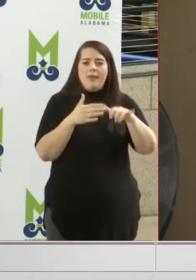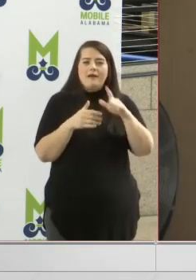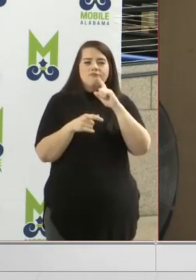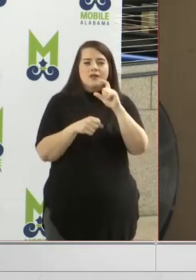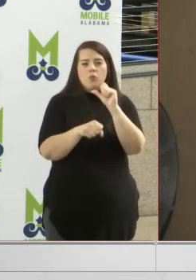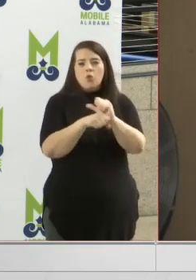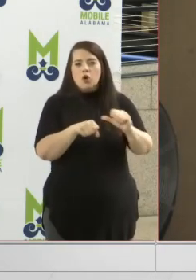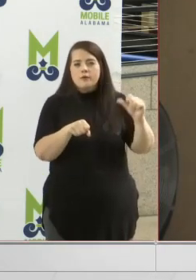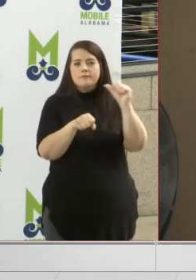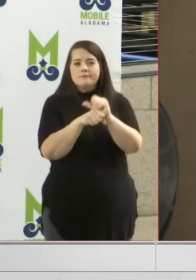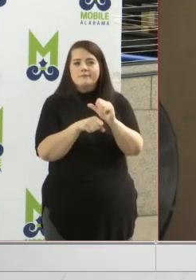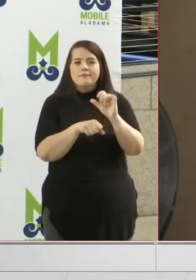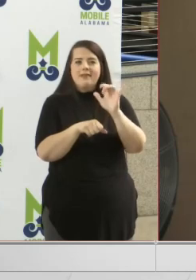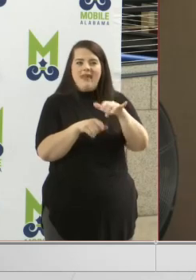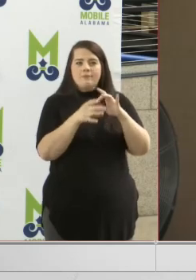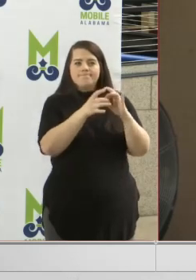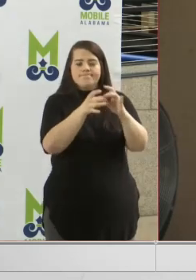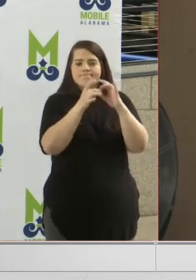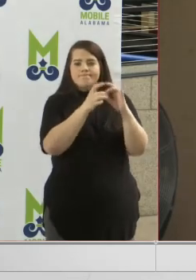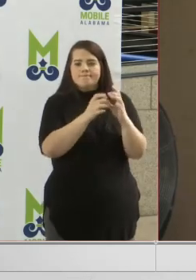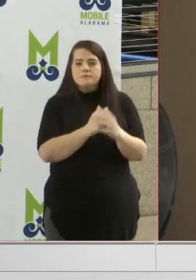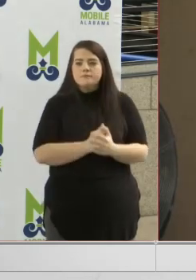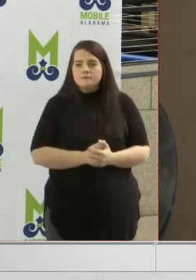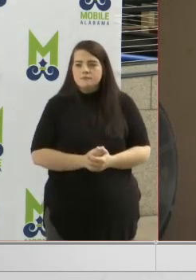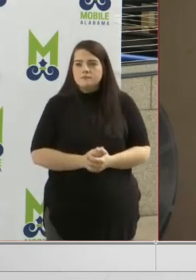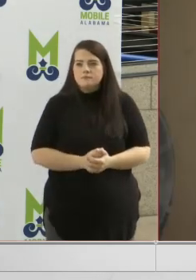working that variable on a daily basis.